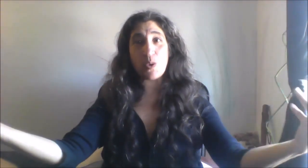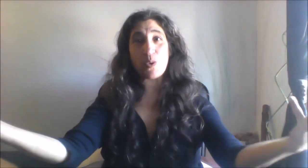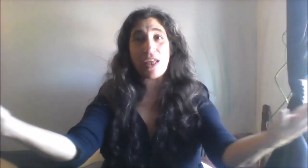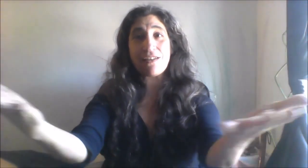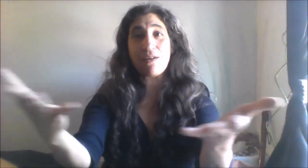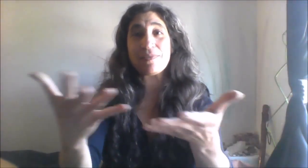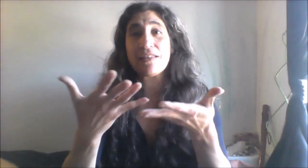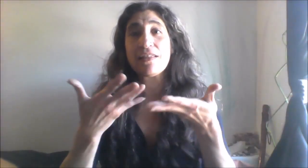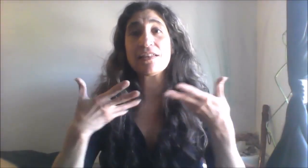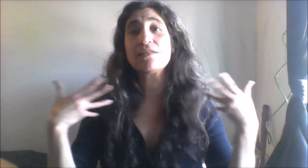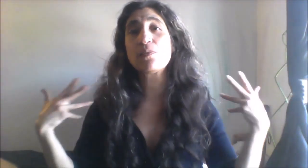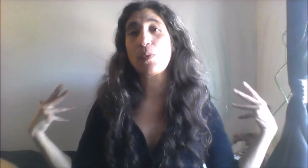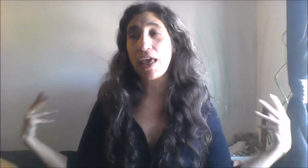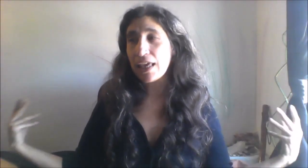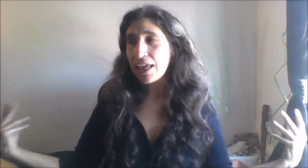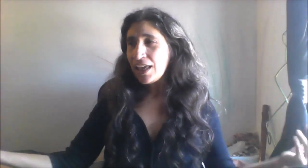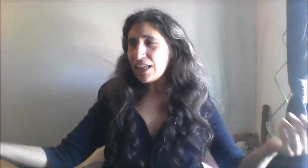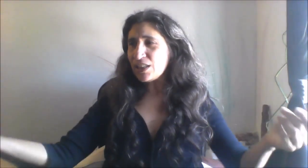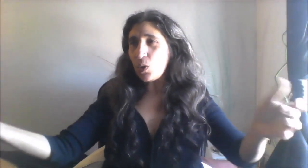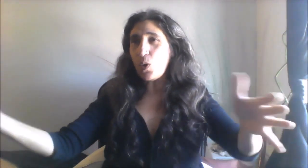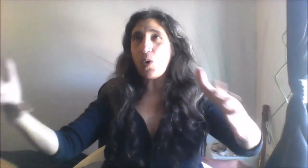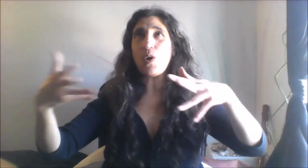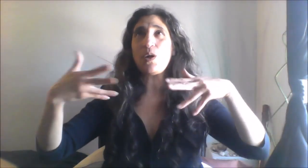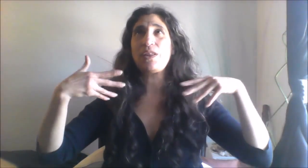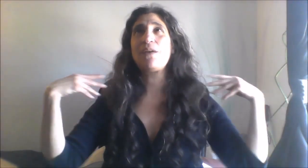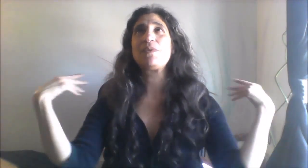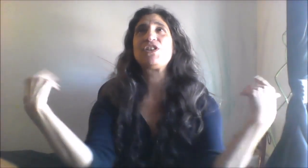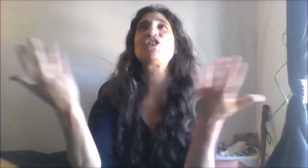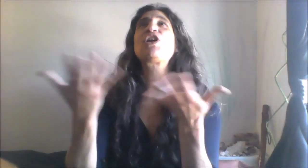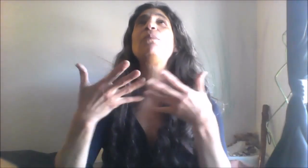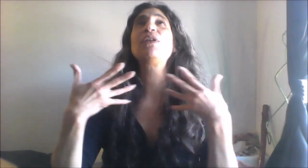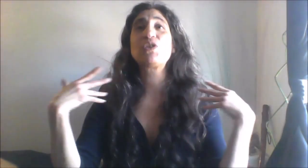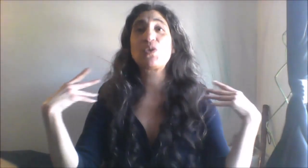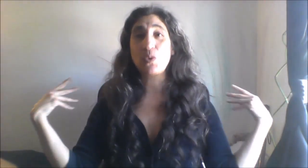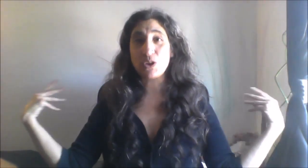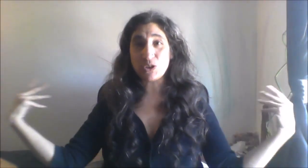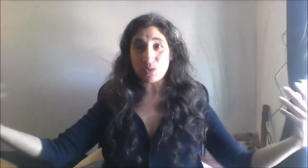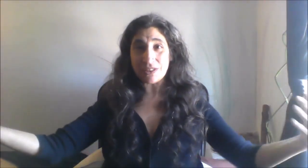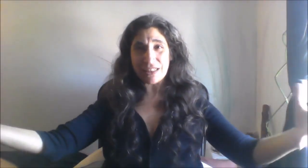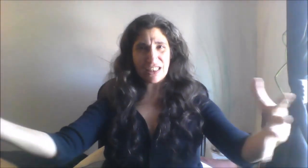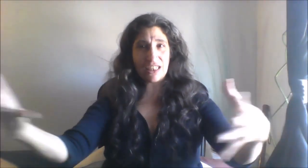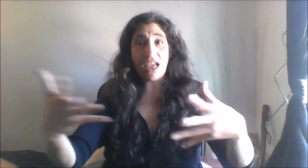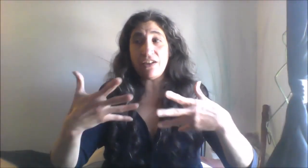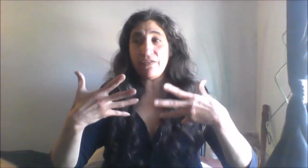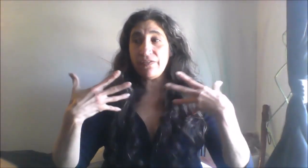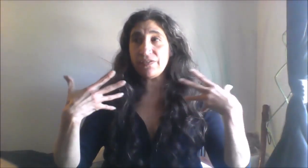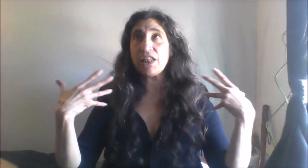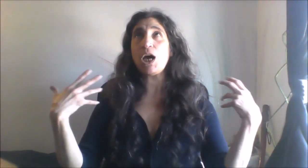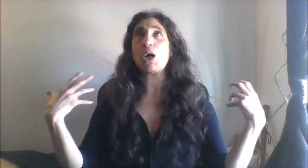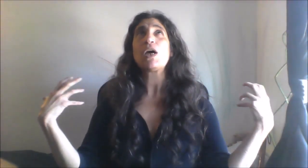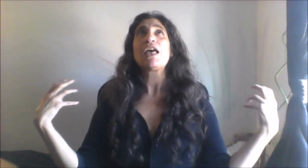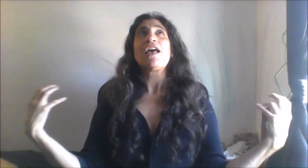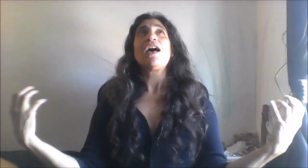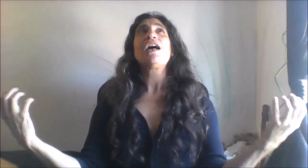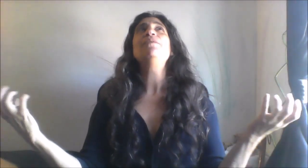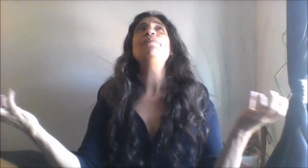that comes this way it's all that which is coming toward you in this kind of a flow um